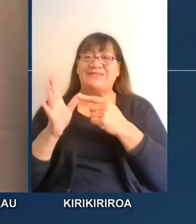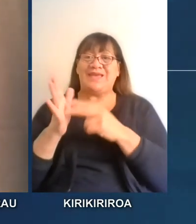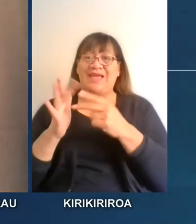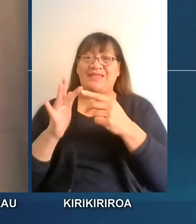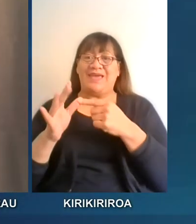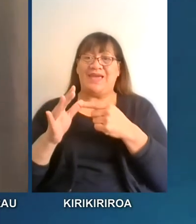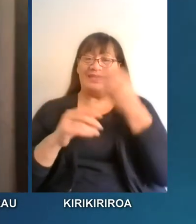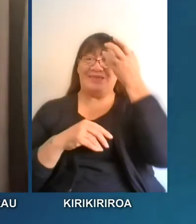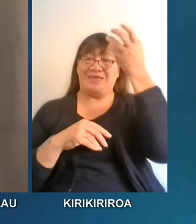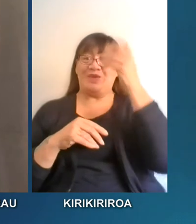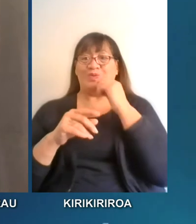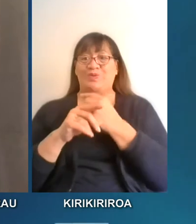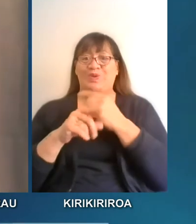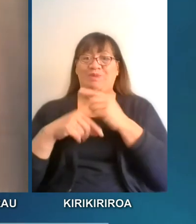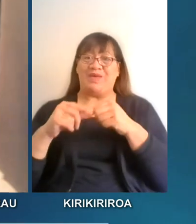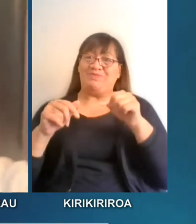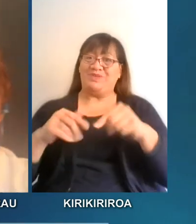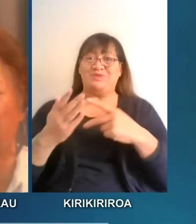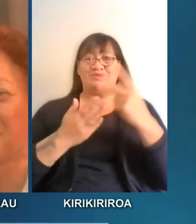Pairangi. Tēnā ro atu koutou.